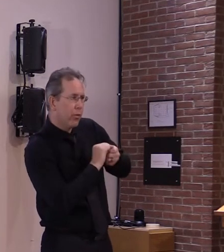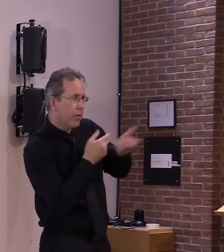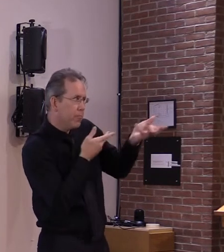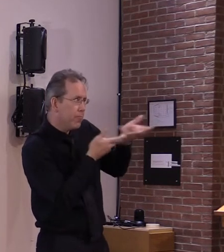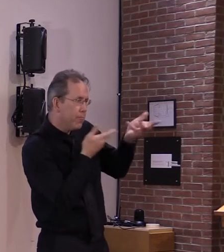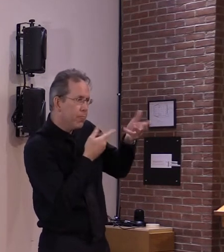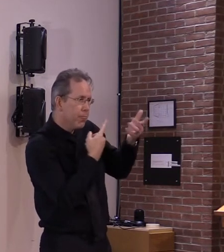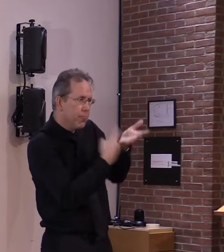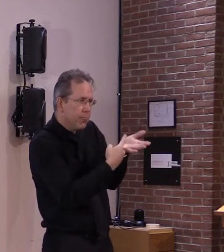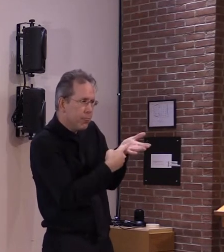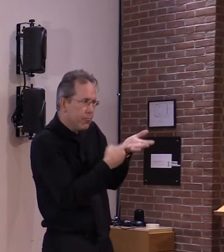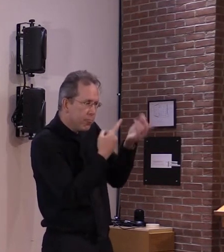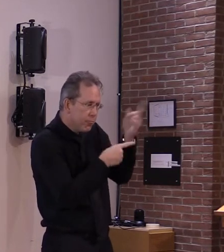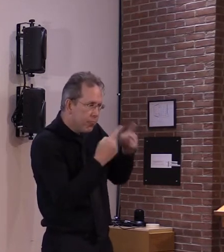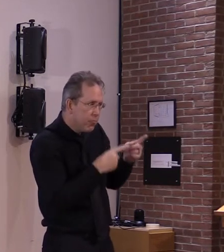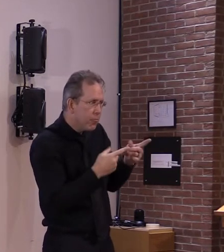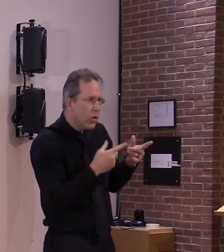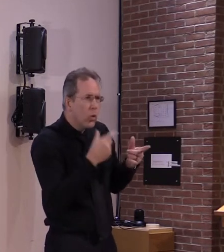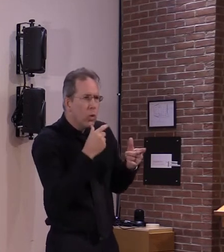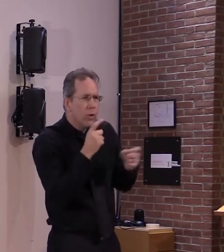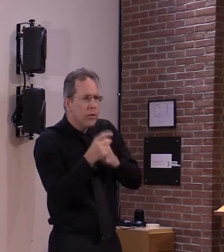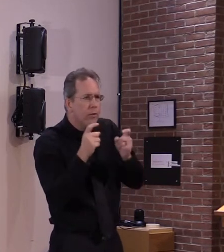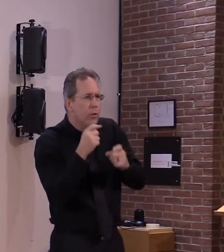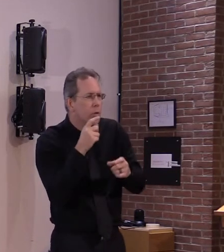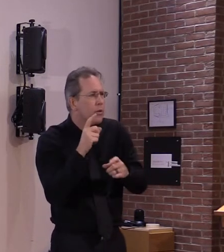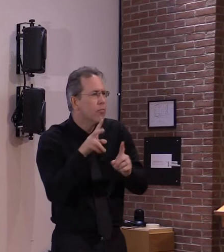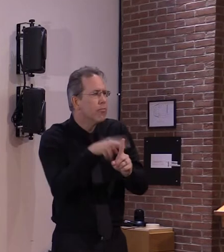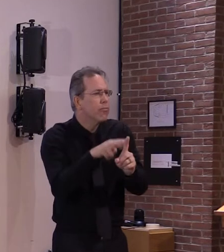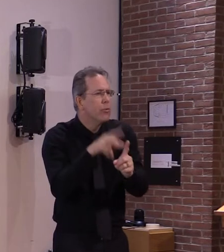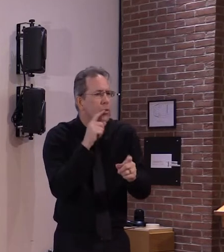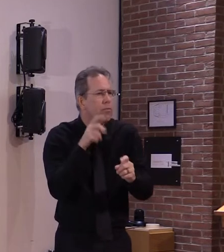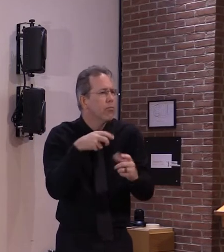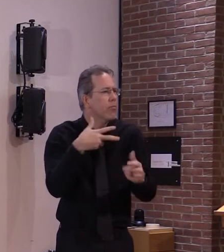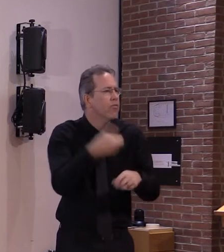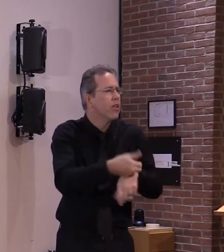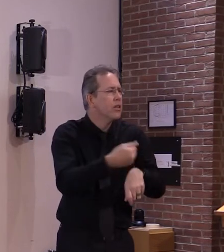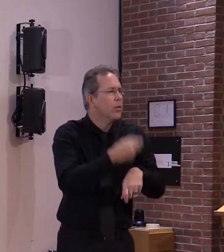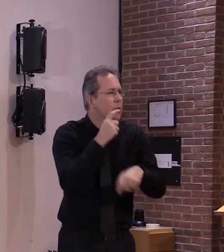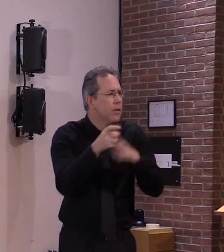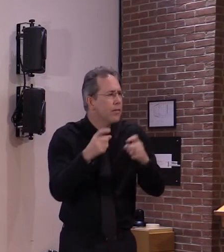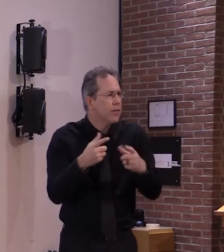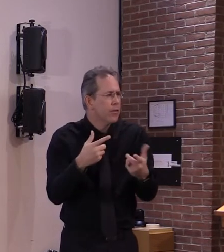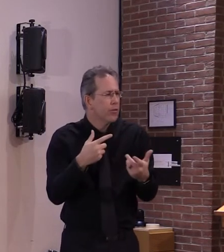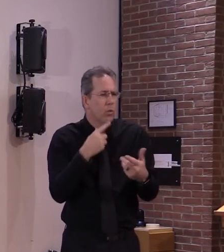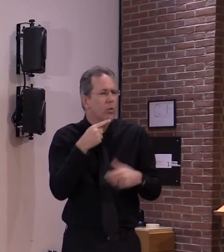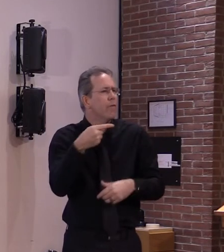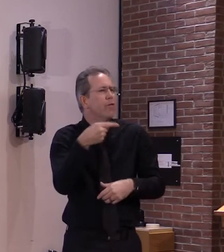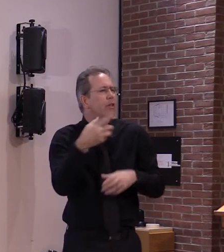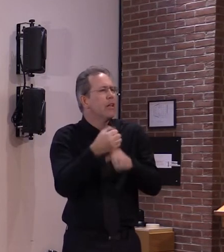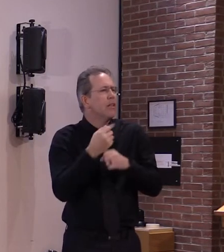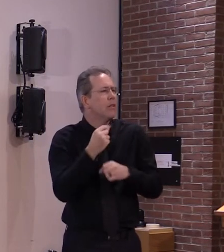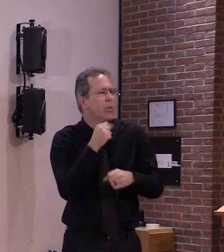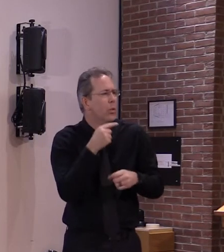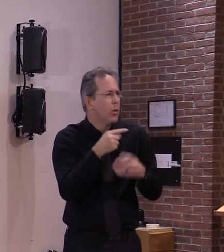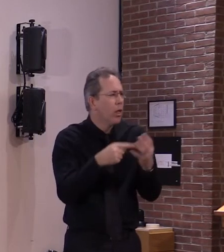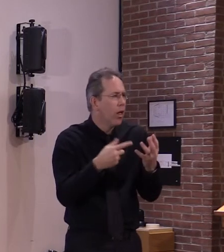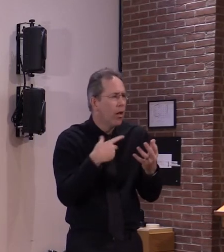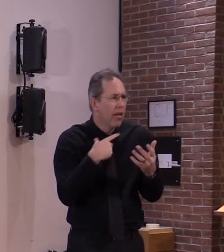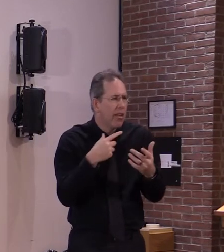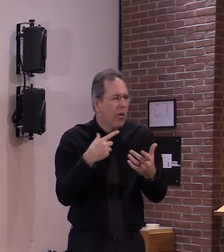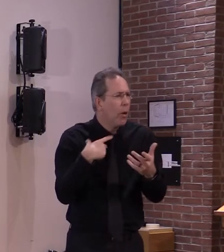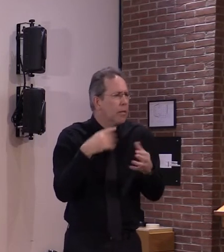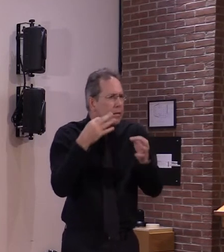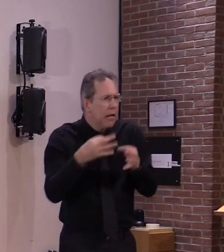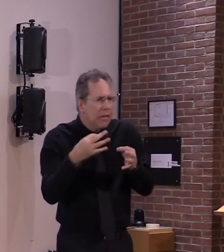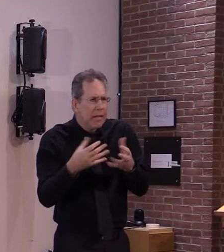prioritizes within a priority group because obviously everyone in that priority group has reasons to be in the